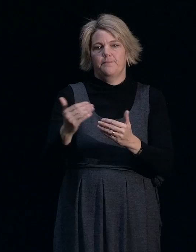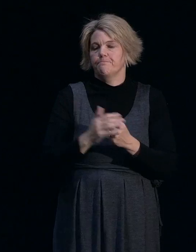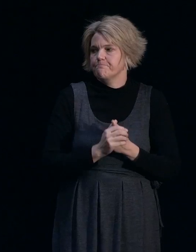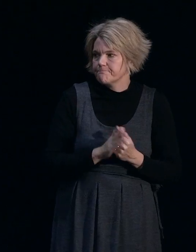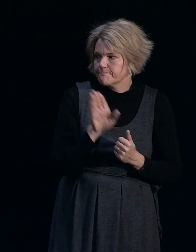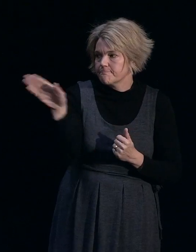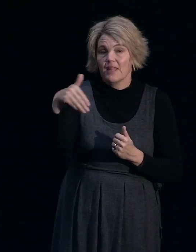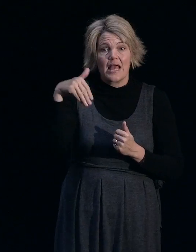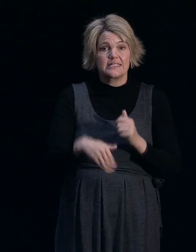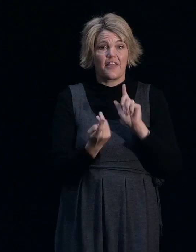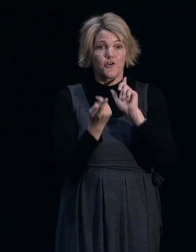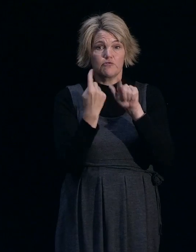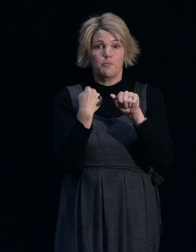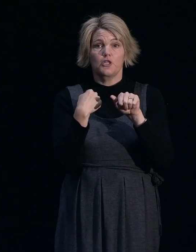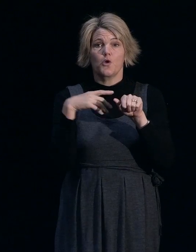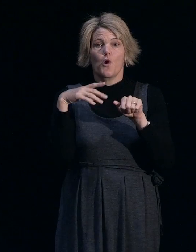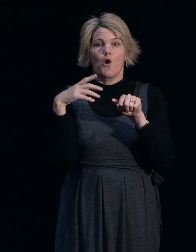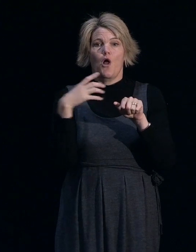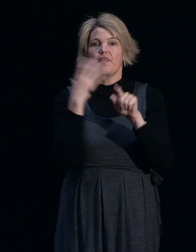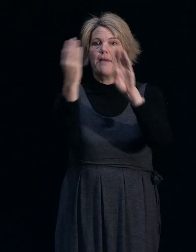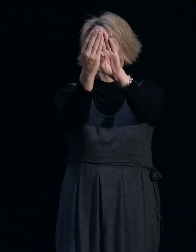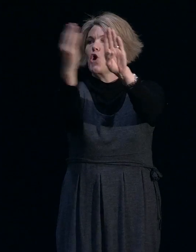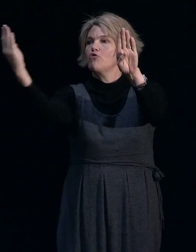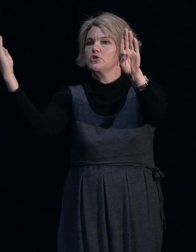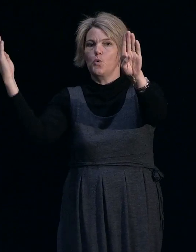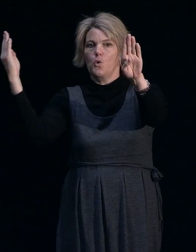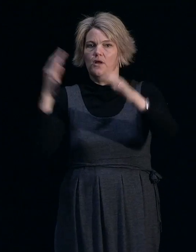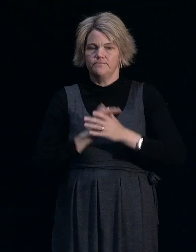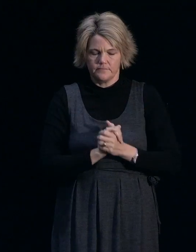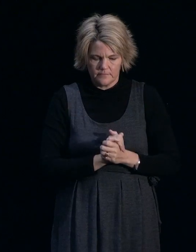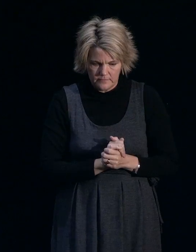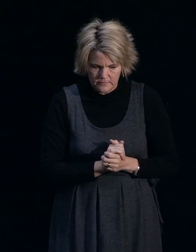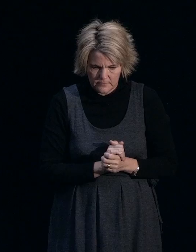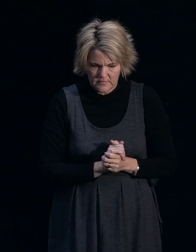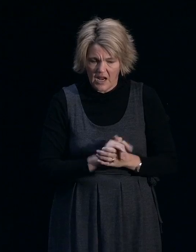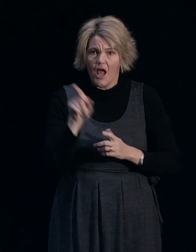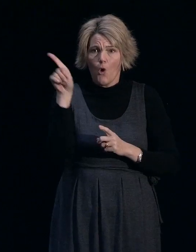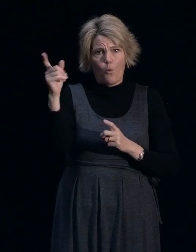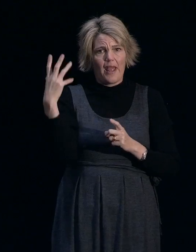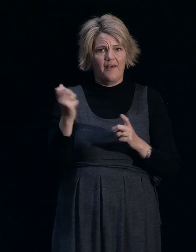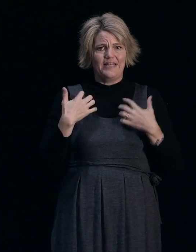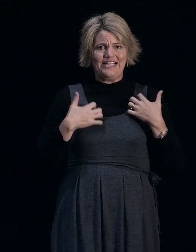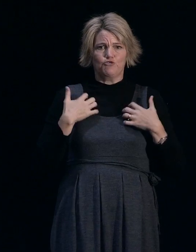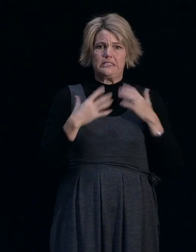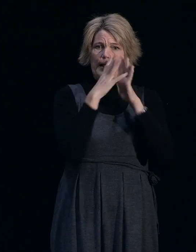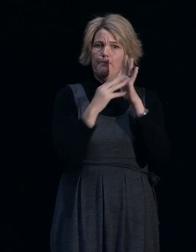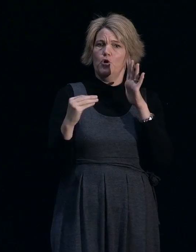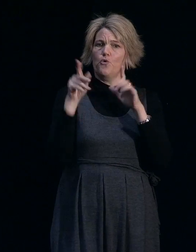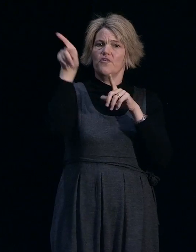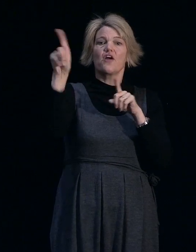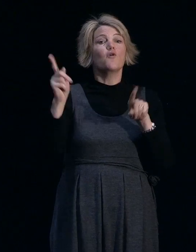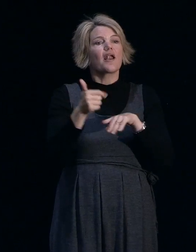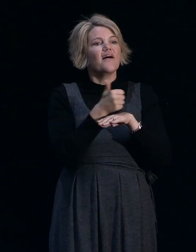We're on the main corridor, just on the left-hand side as you go down. There's a very interesting model of a foundation design.